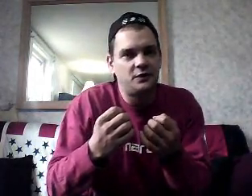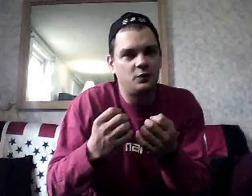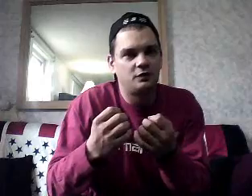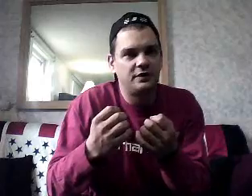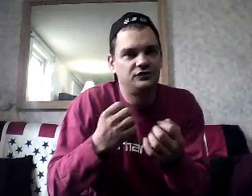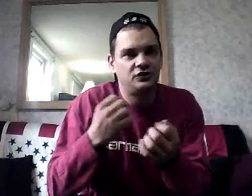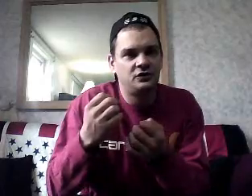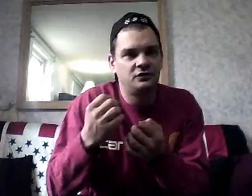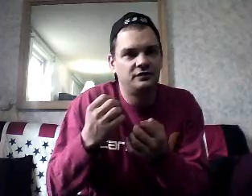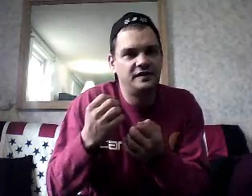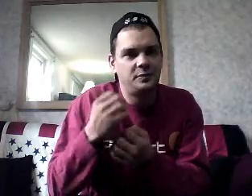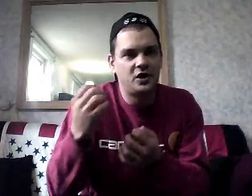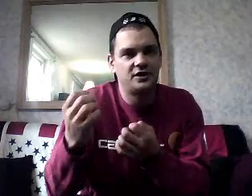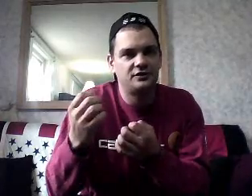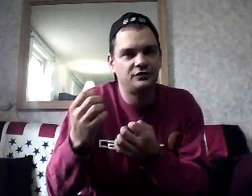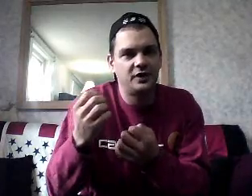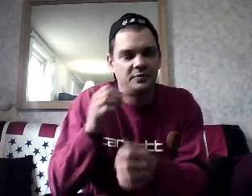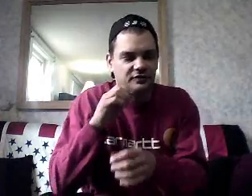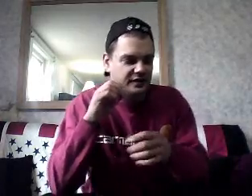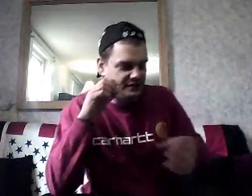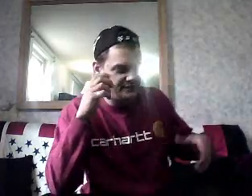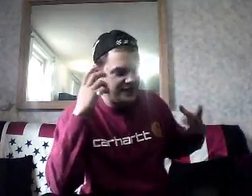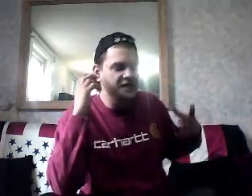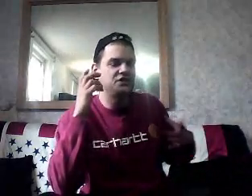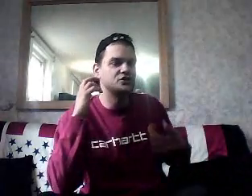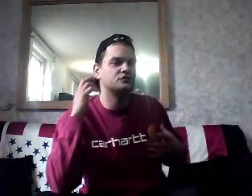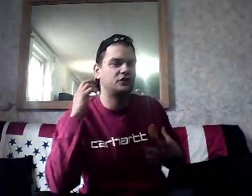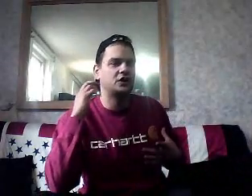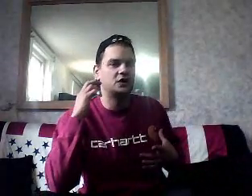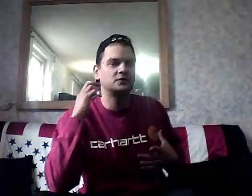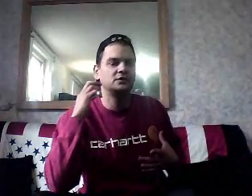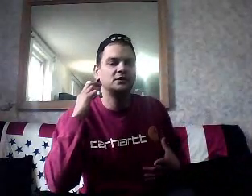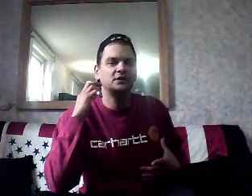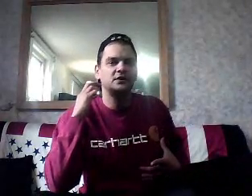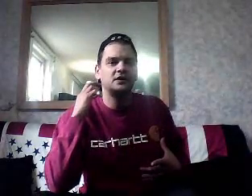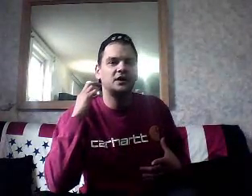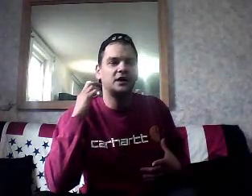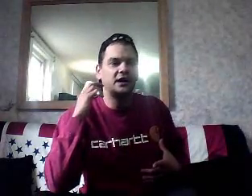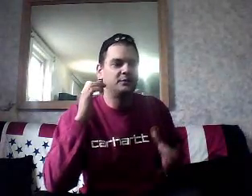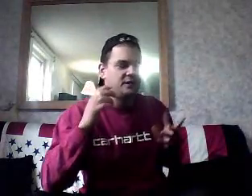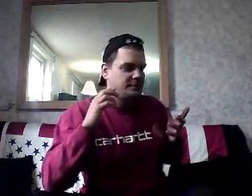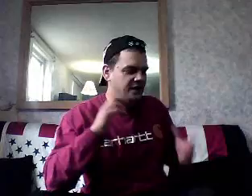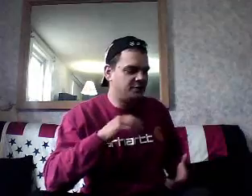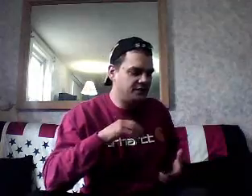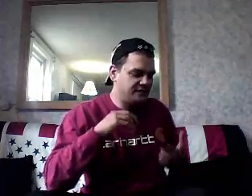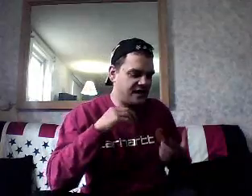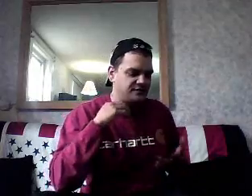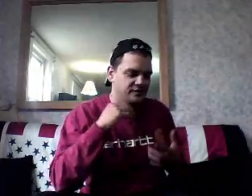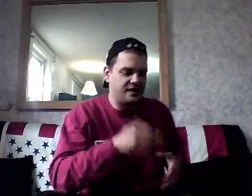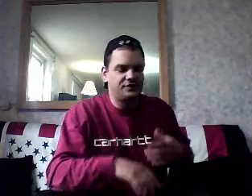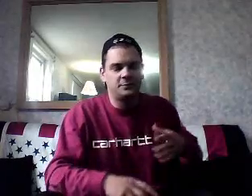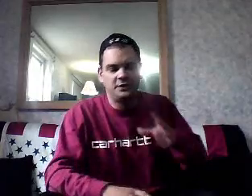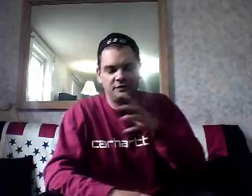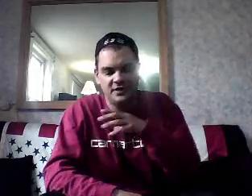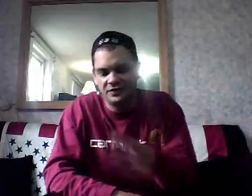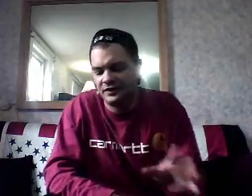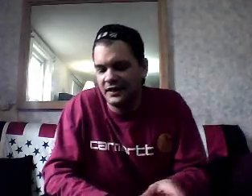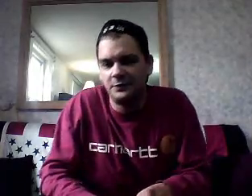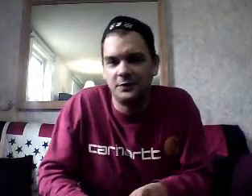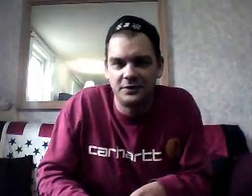one of the original Tea Partiers, okay, because, like, ten years ago, all right, I'm like, man, we're getting taxed to death, and, I mean, it's nothing like we